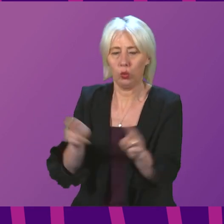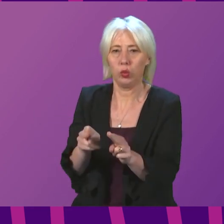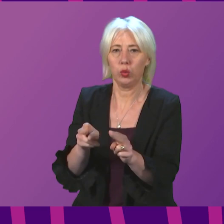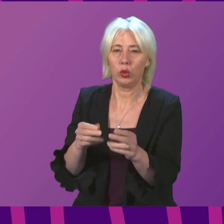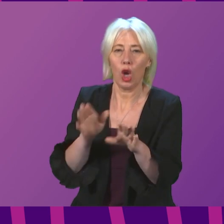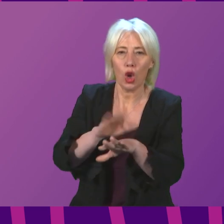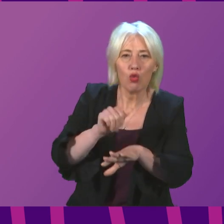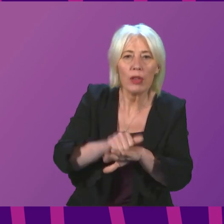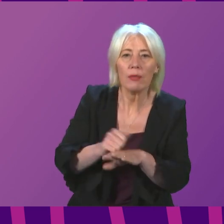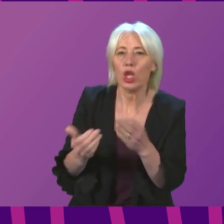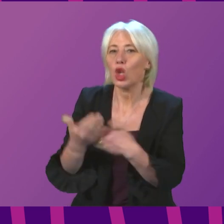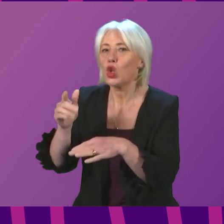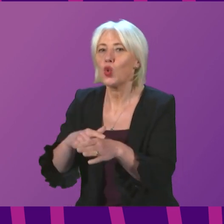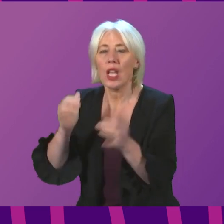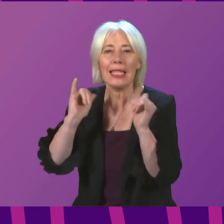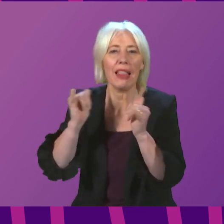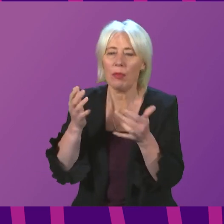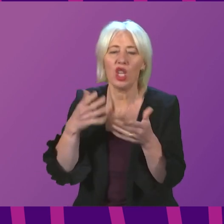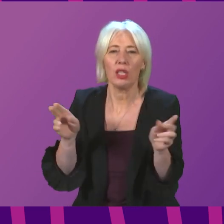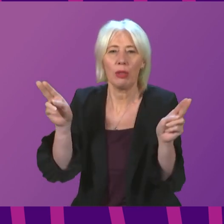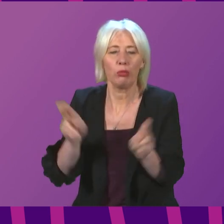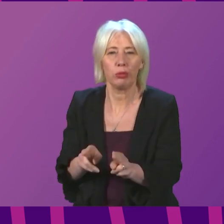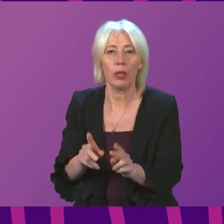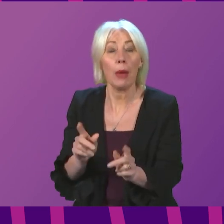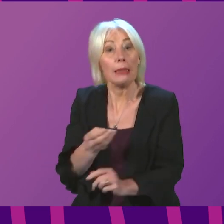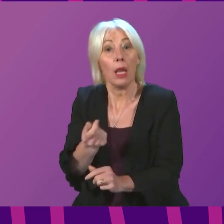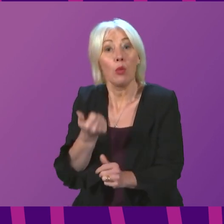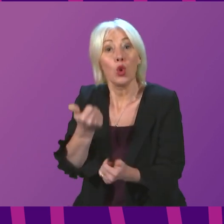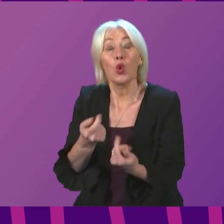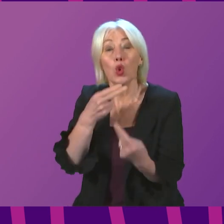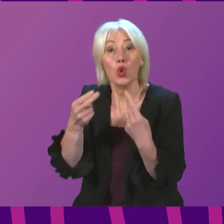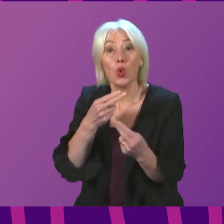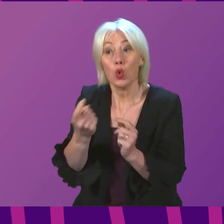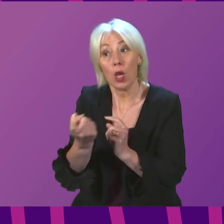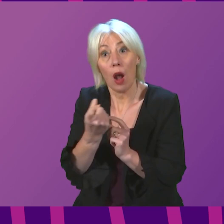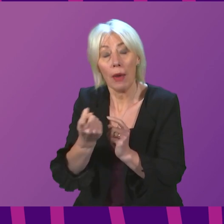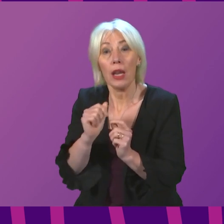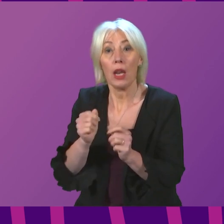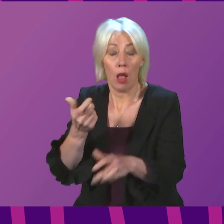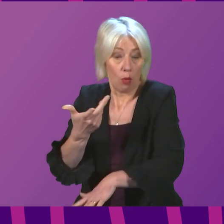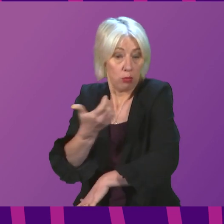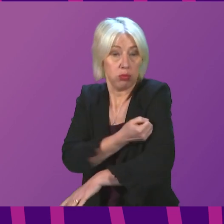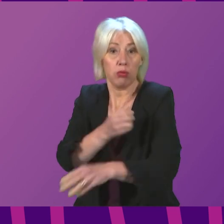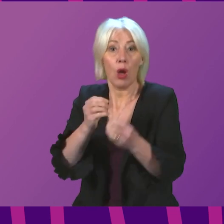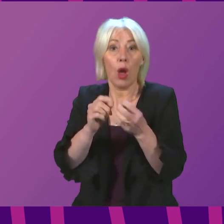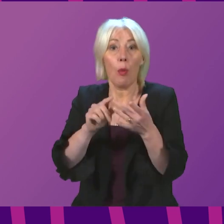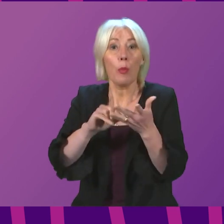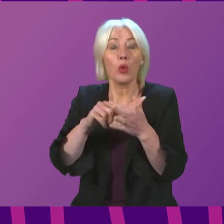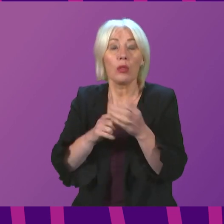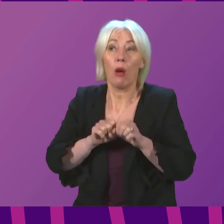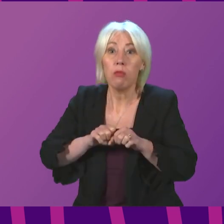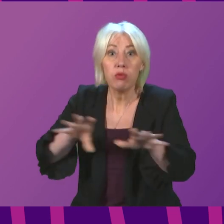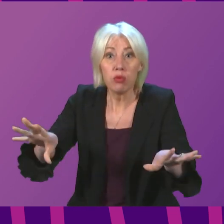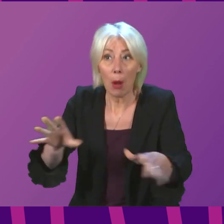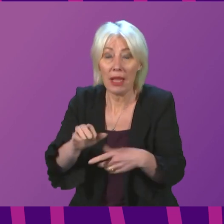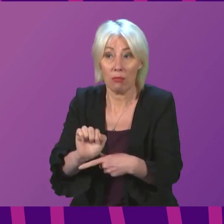Year celebrations, but there is some good news. The booster programme continues to be rolled out, increasing our protection protection against